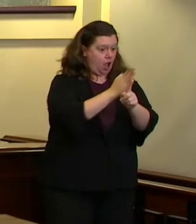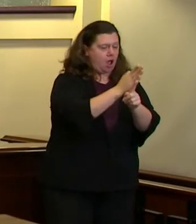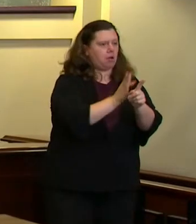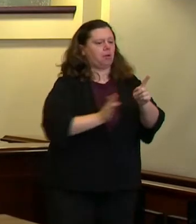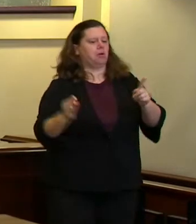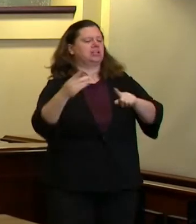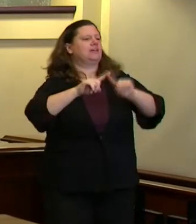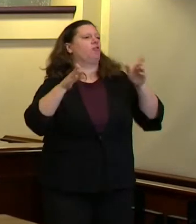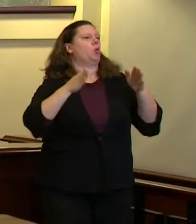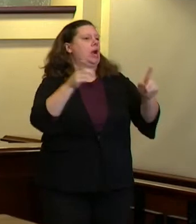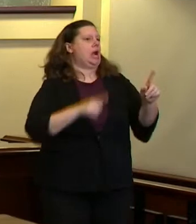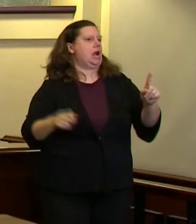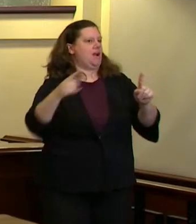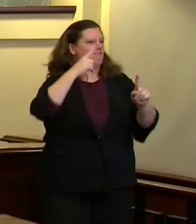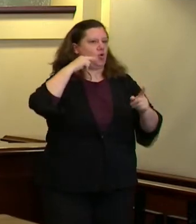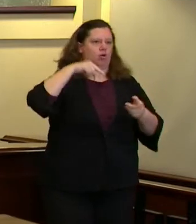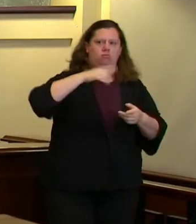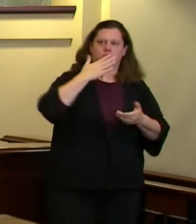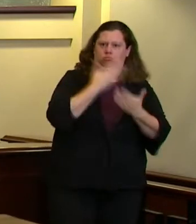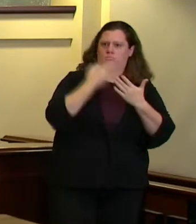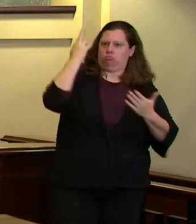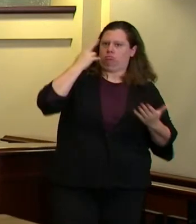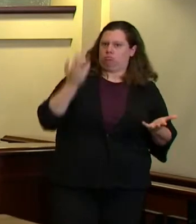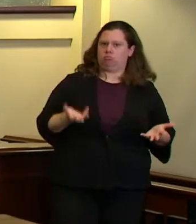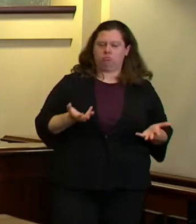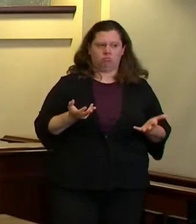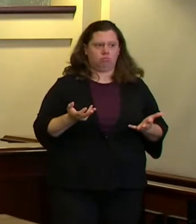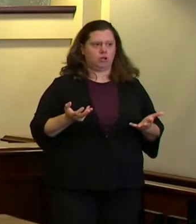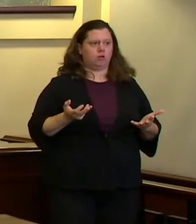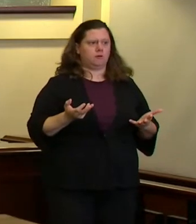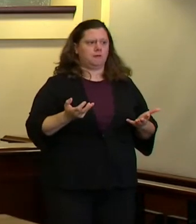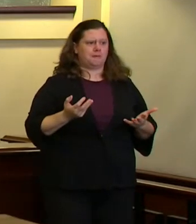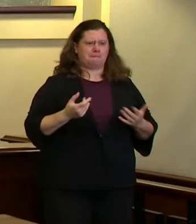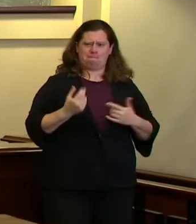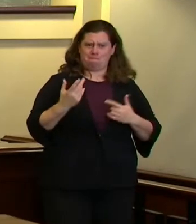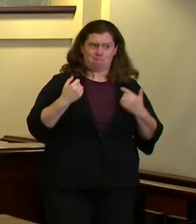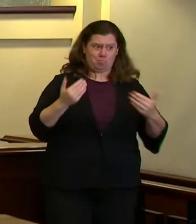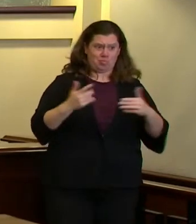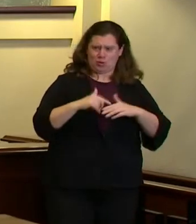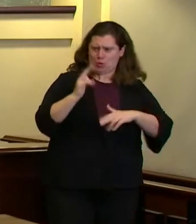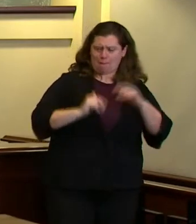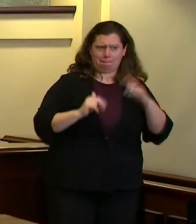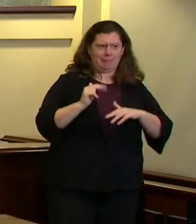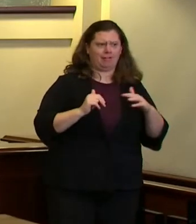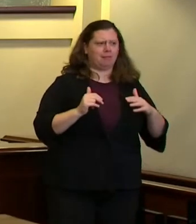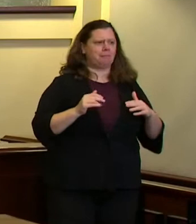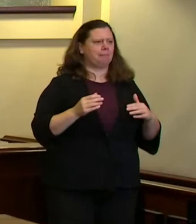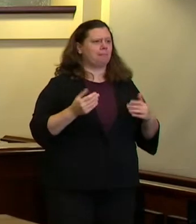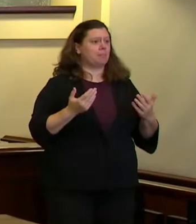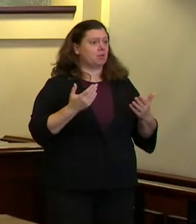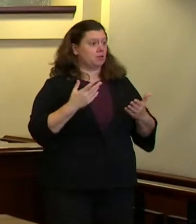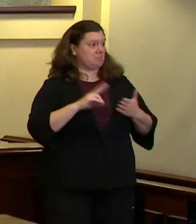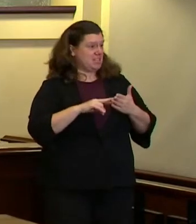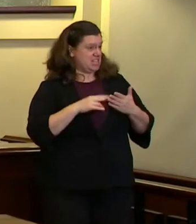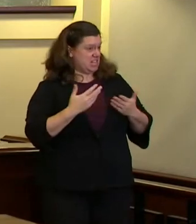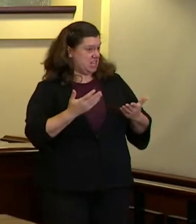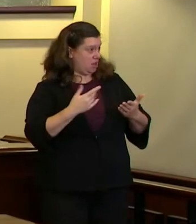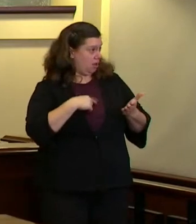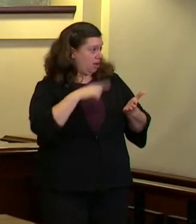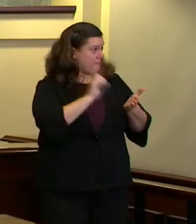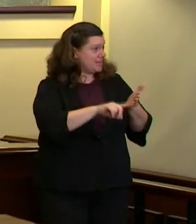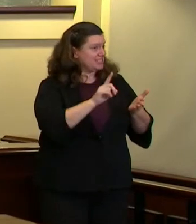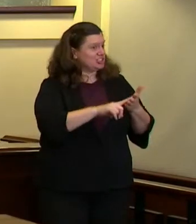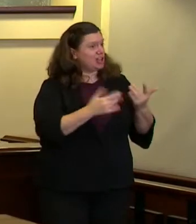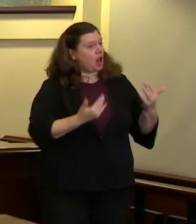and maybe there's ways during the actual construction process we could speed up the inspections we're hearing a lot of stories still particularly